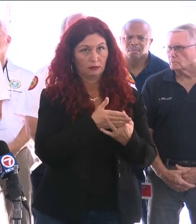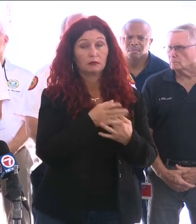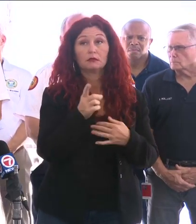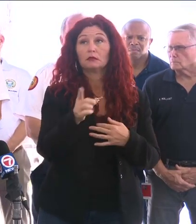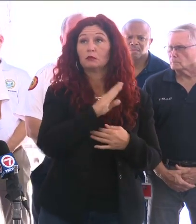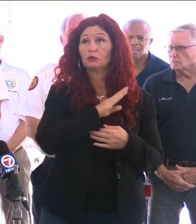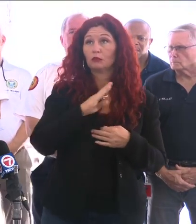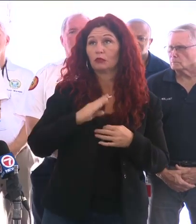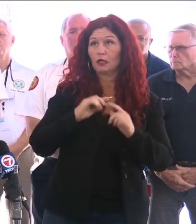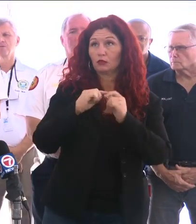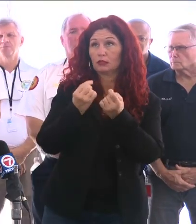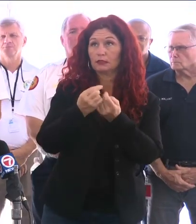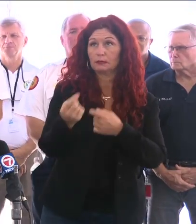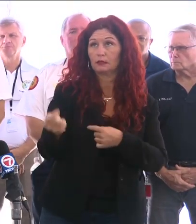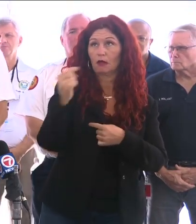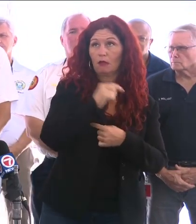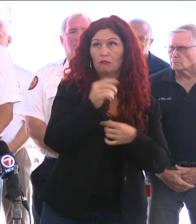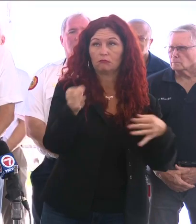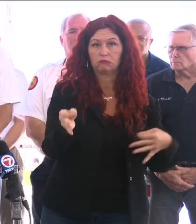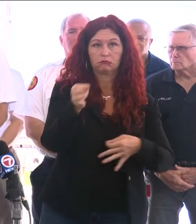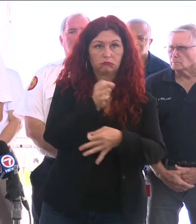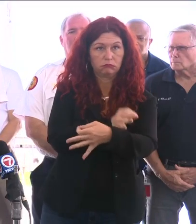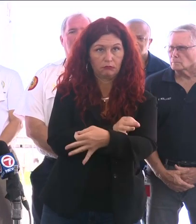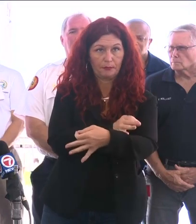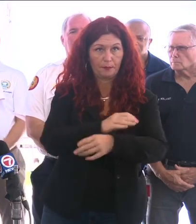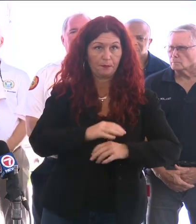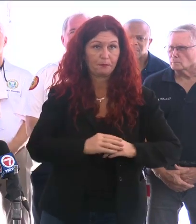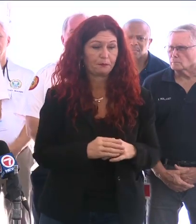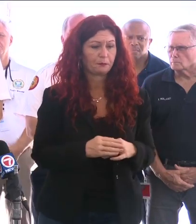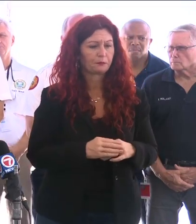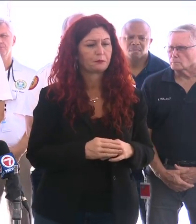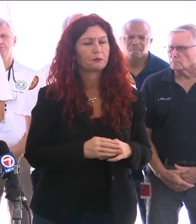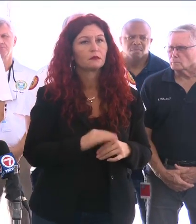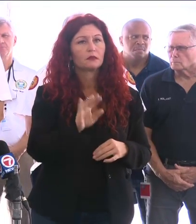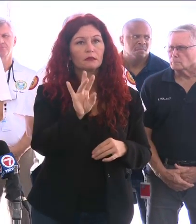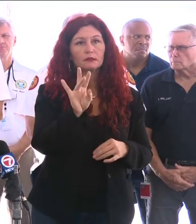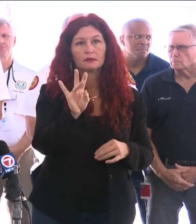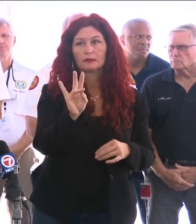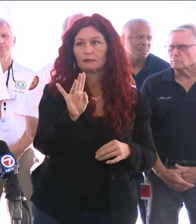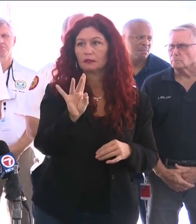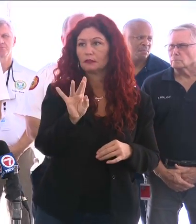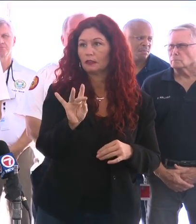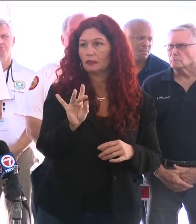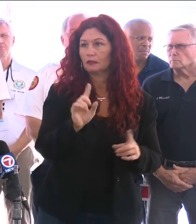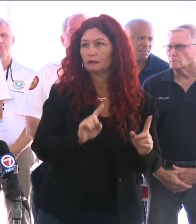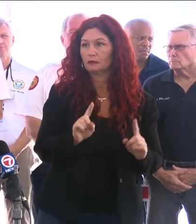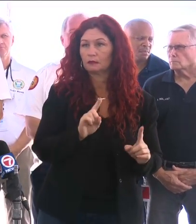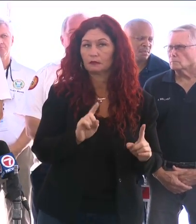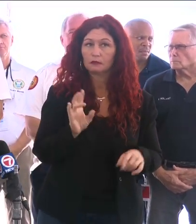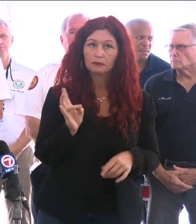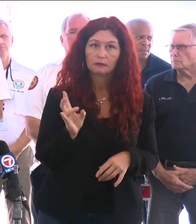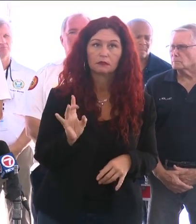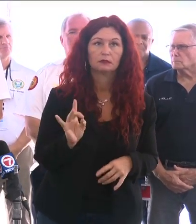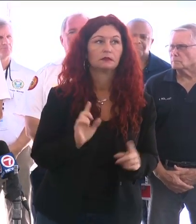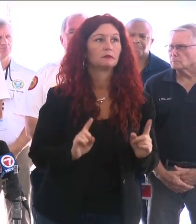have passed, all 78, are leaving behind loved ones. They're leaving behind devastated families.